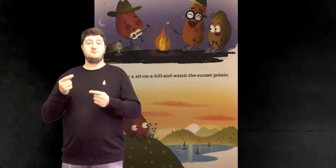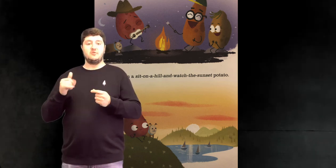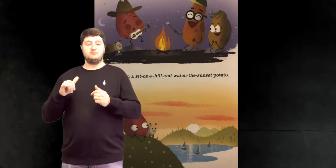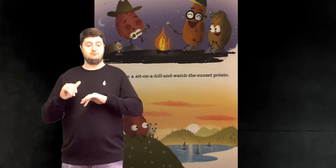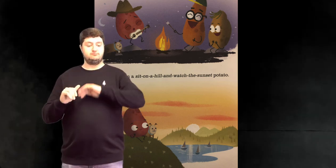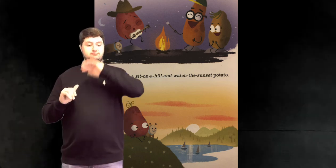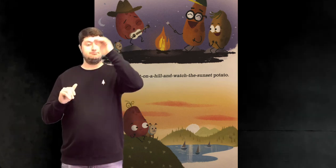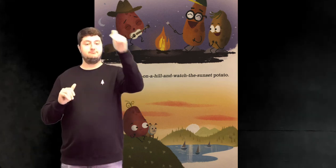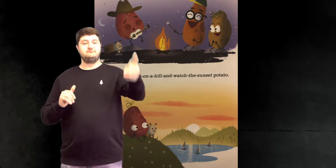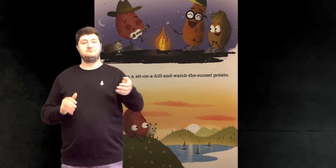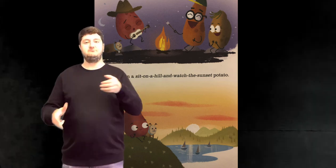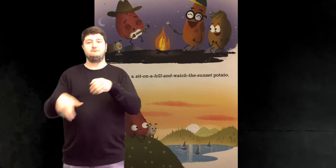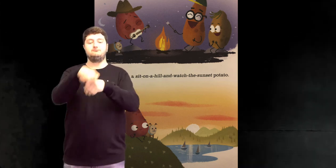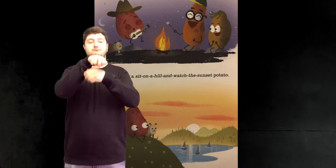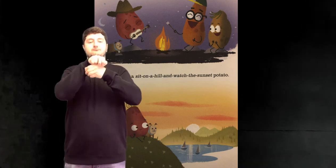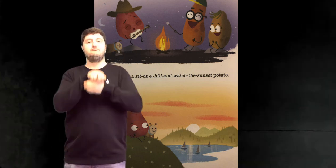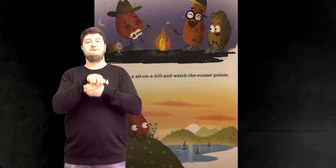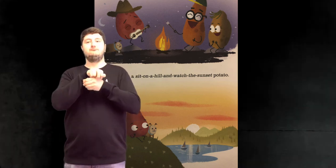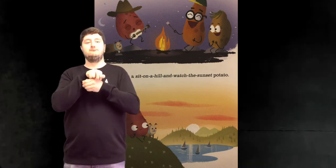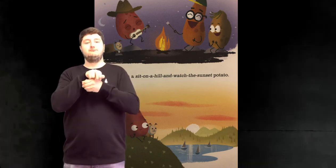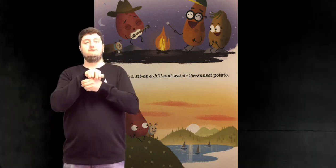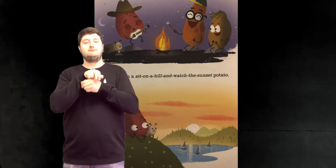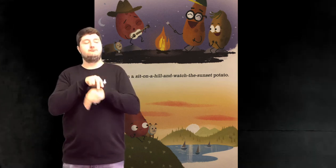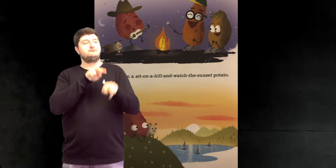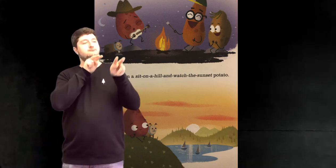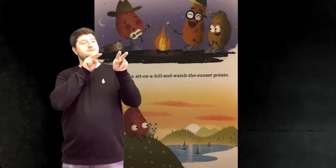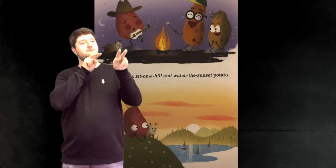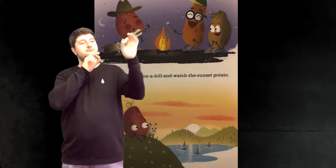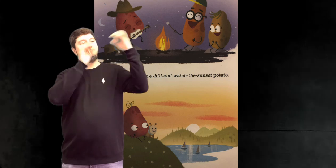And I'm a sit on a hill And watch the sunset potato